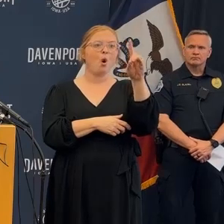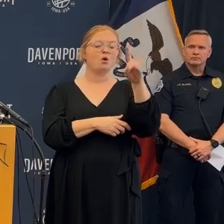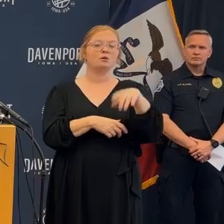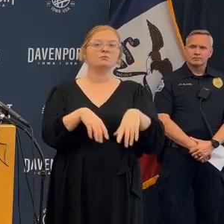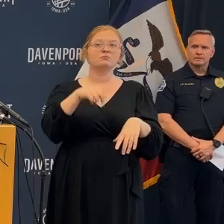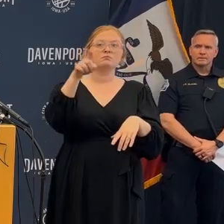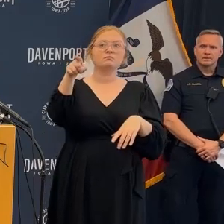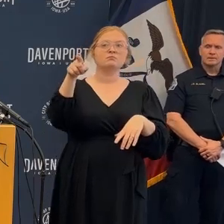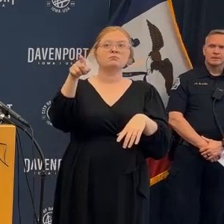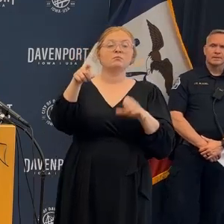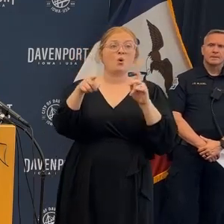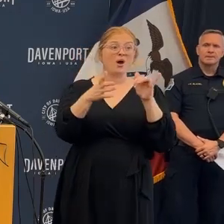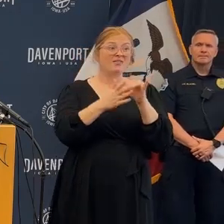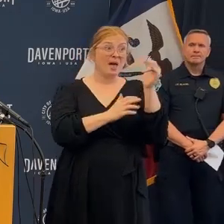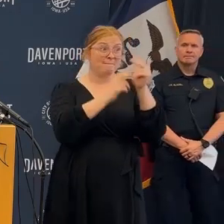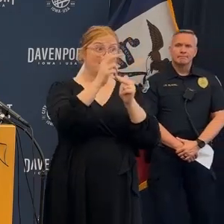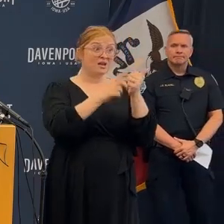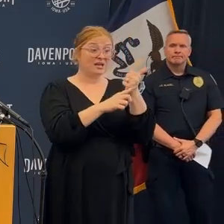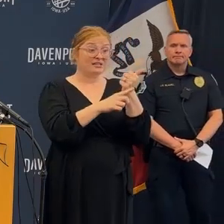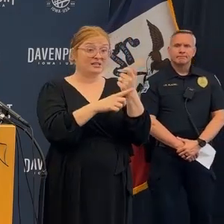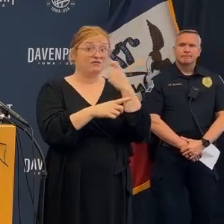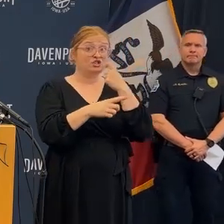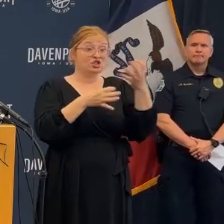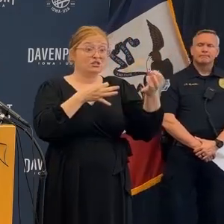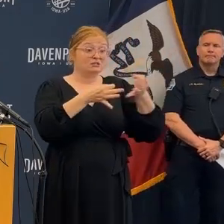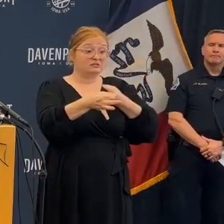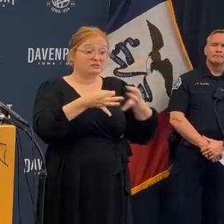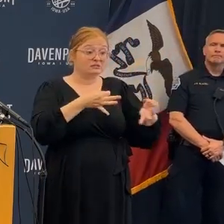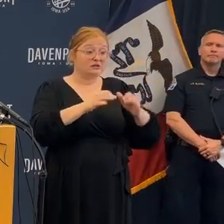Andrew Wold Wold D